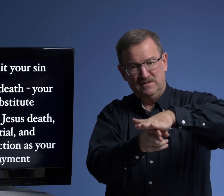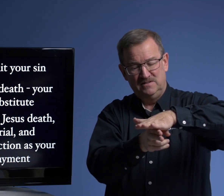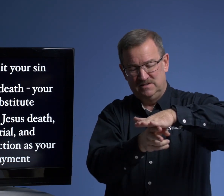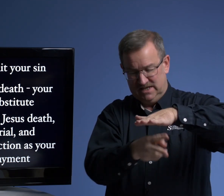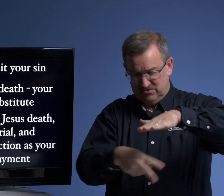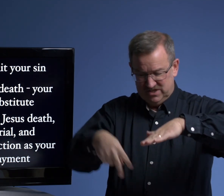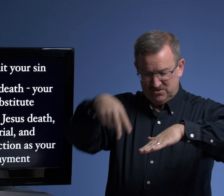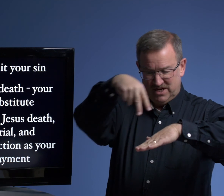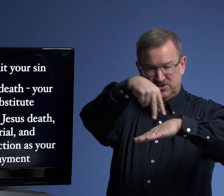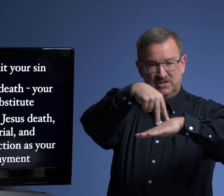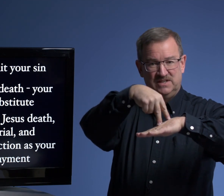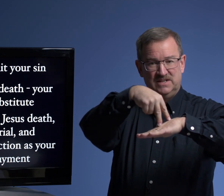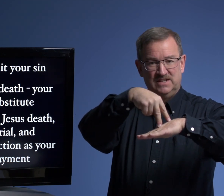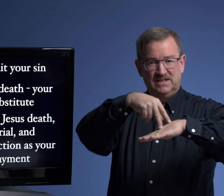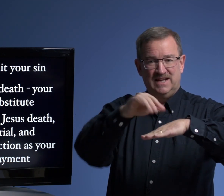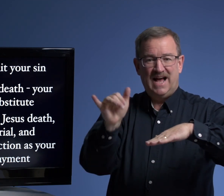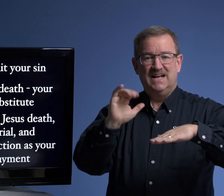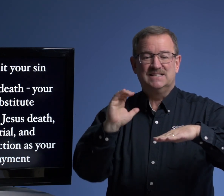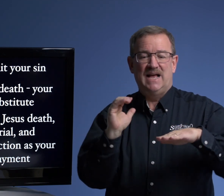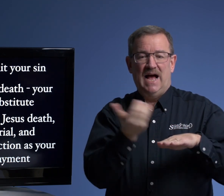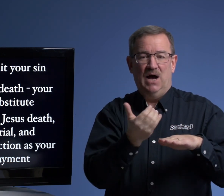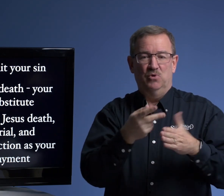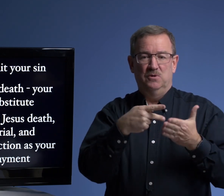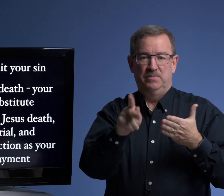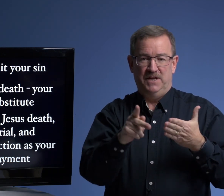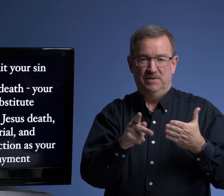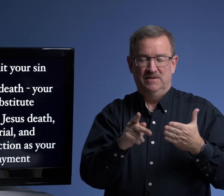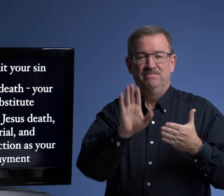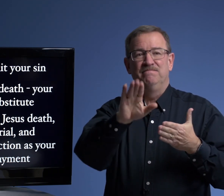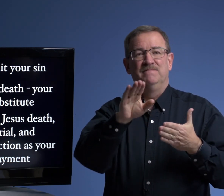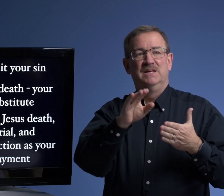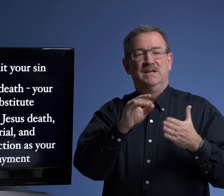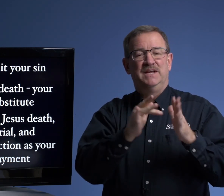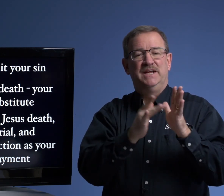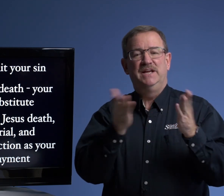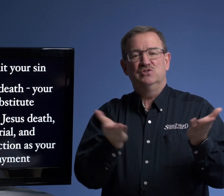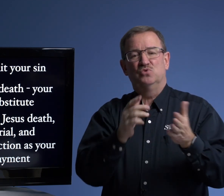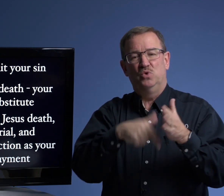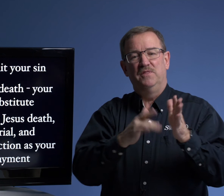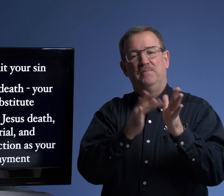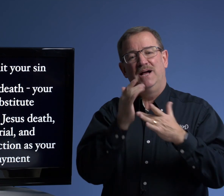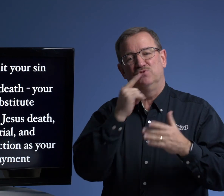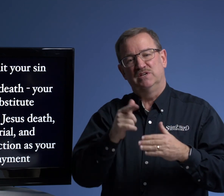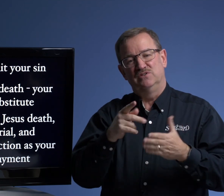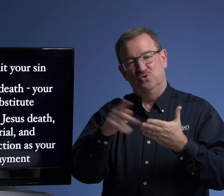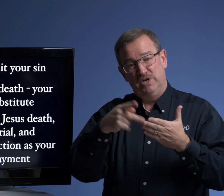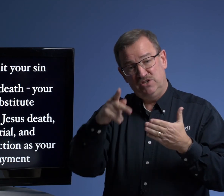and resurrection as our payment. Here's what the Bible says. The wages